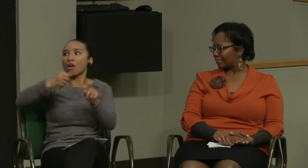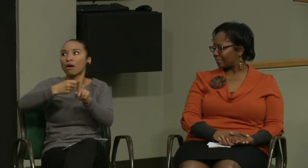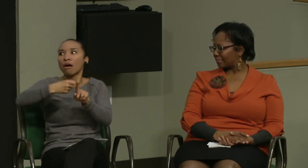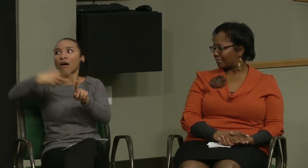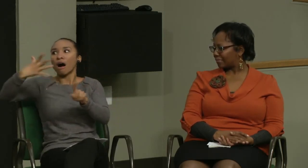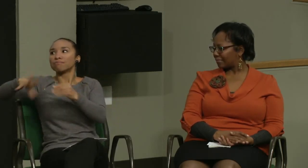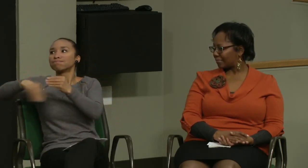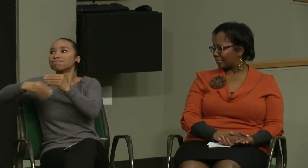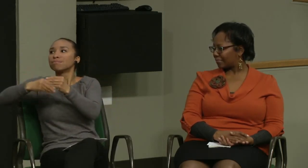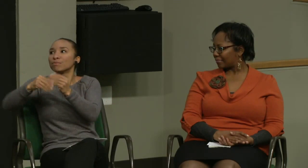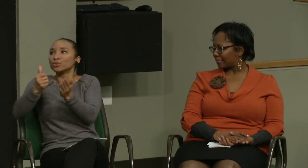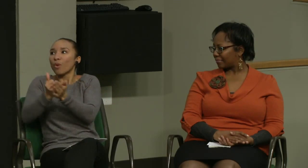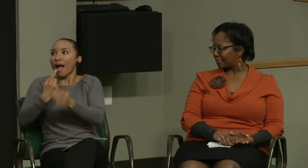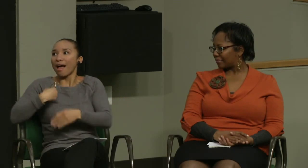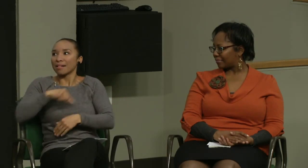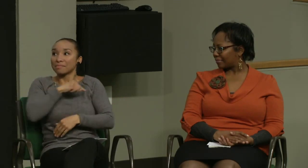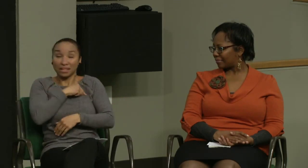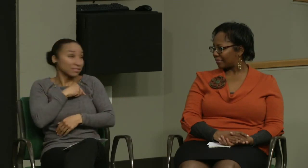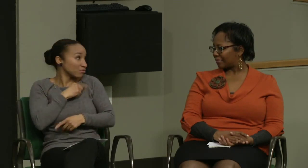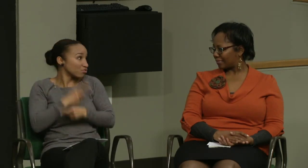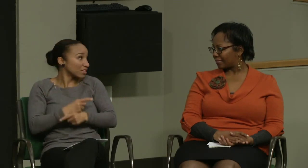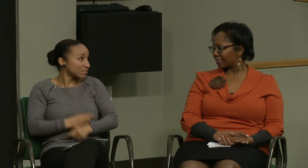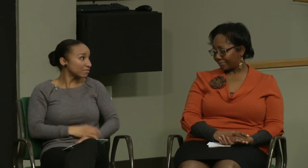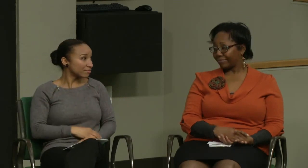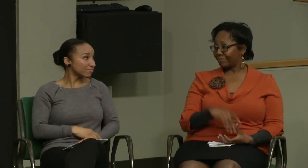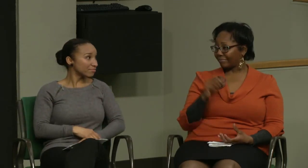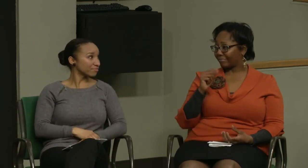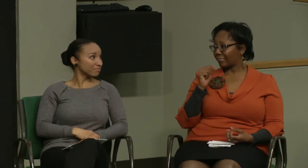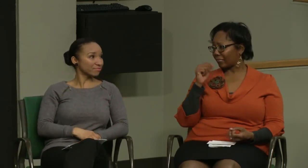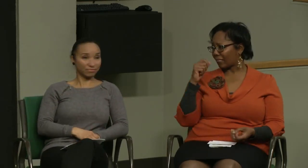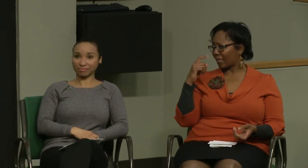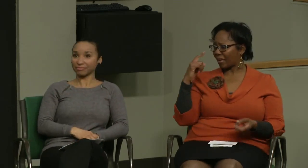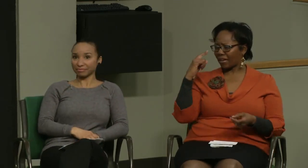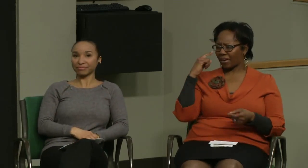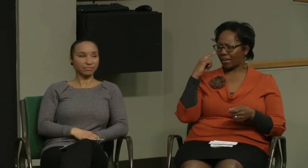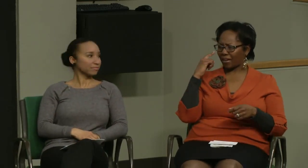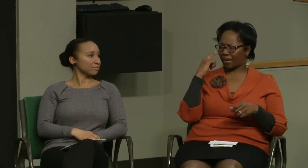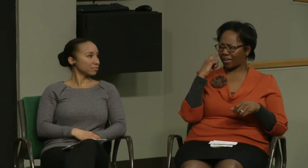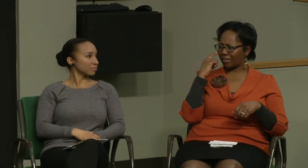skill building and working on our actual interpreting skills but we also had the professional side of things.